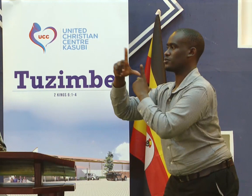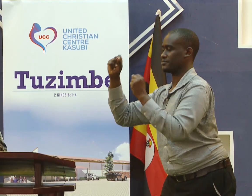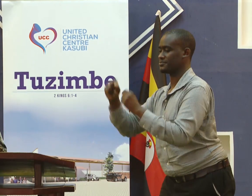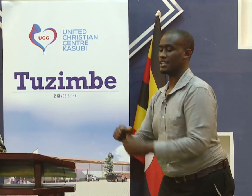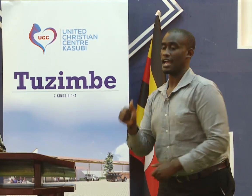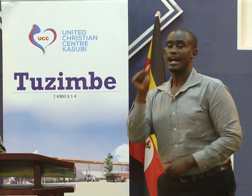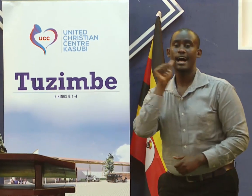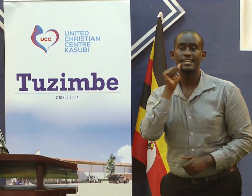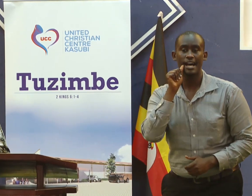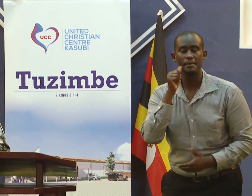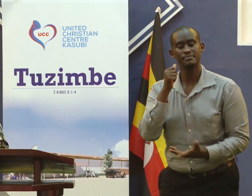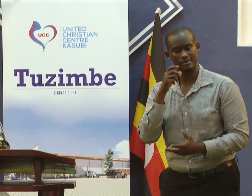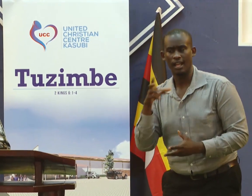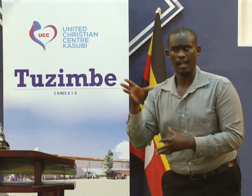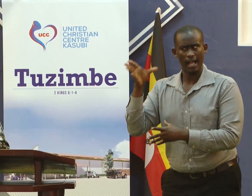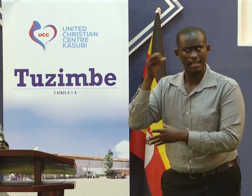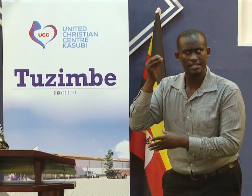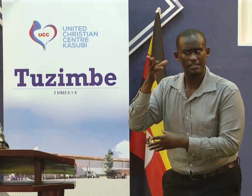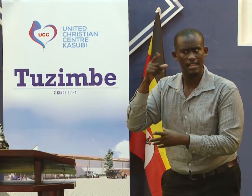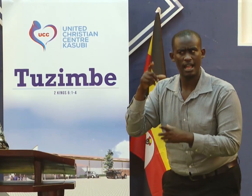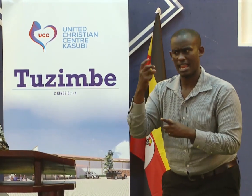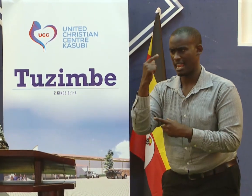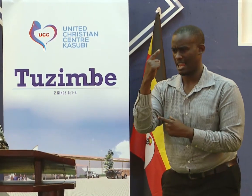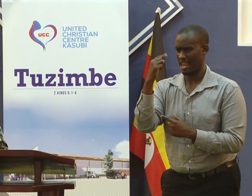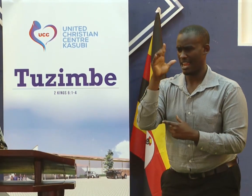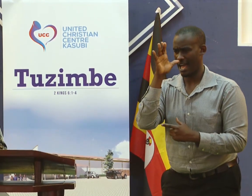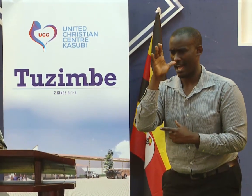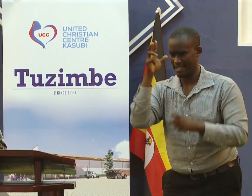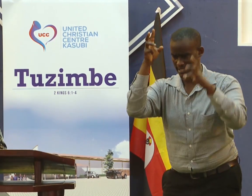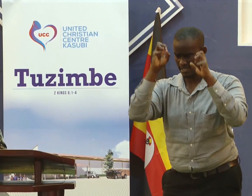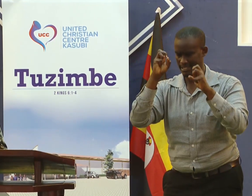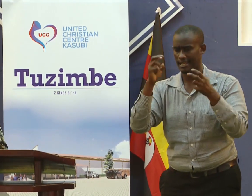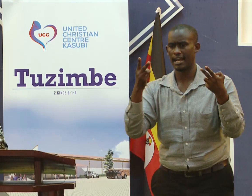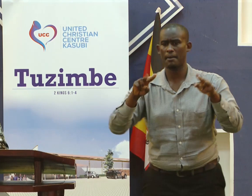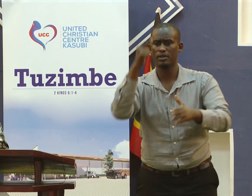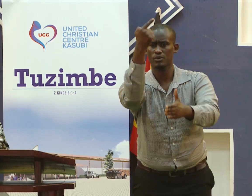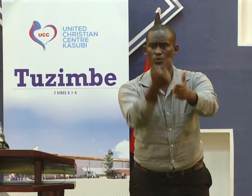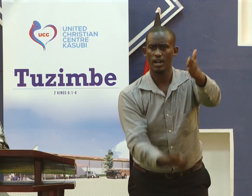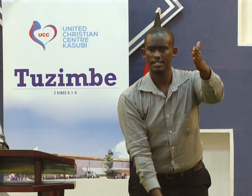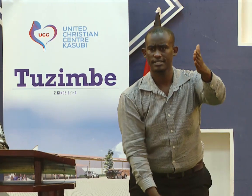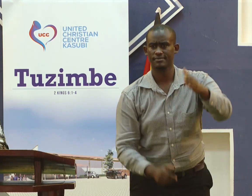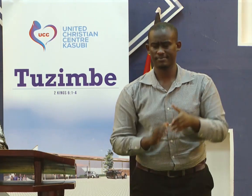And he took the deception of Satan. What happened after?